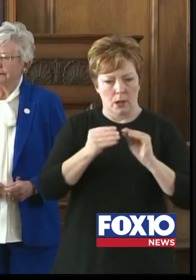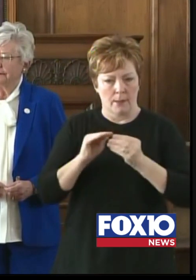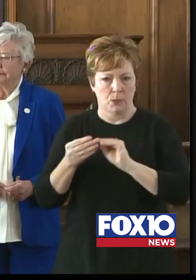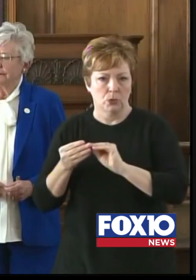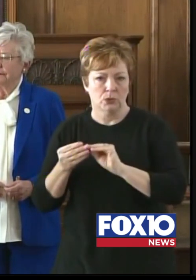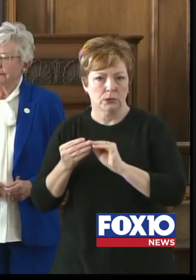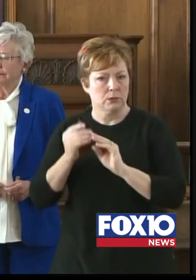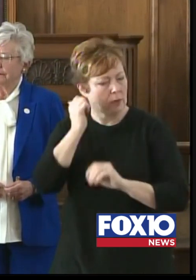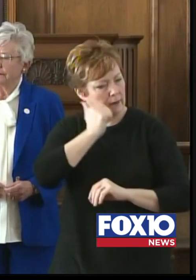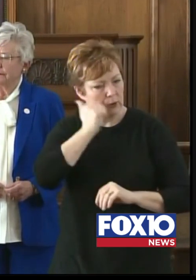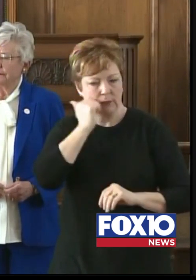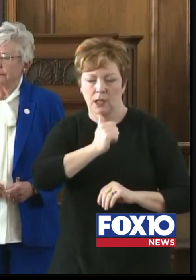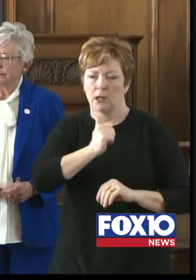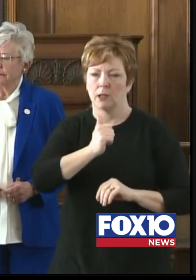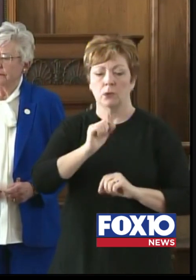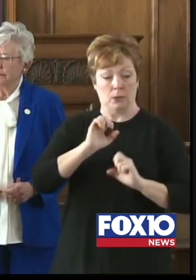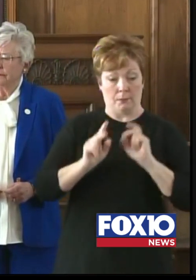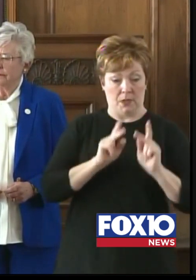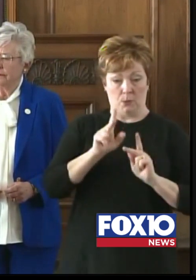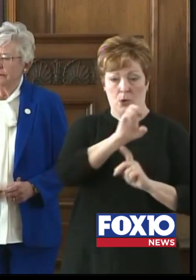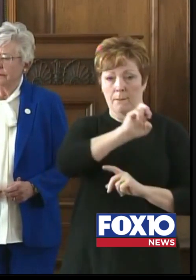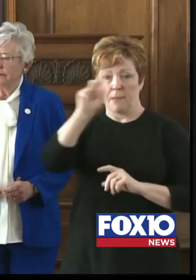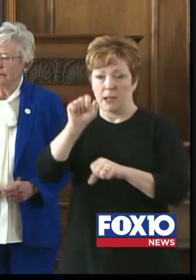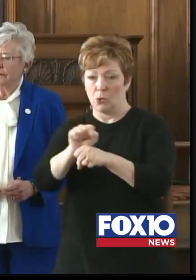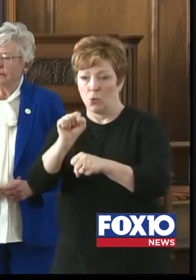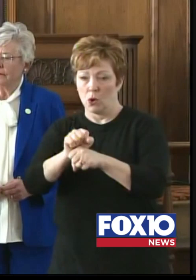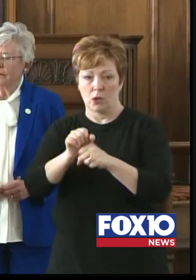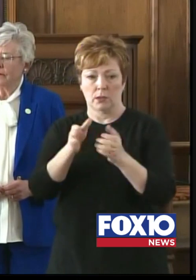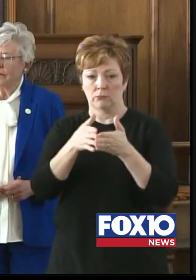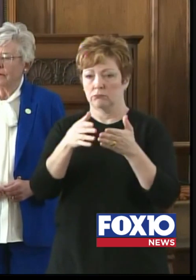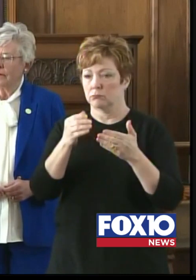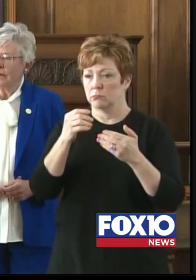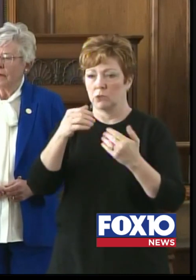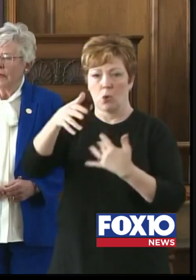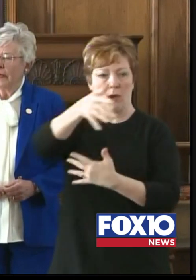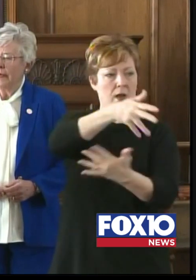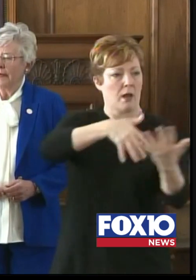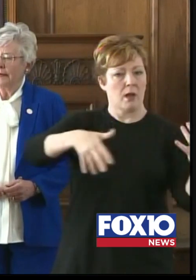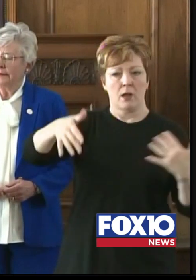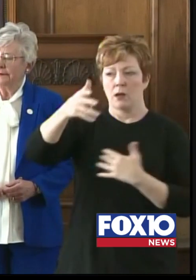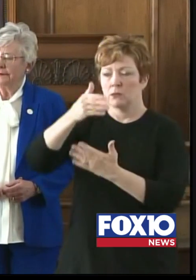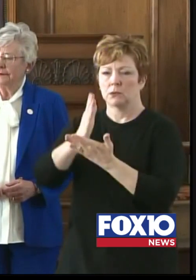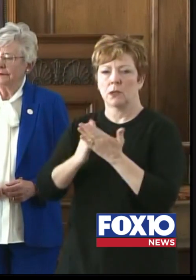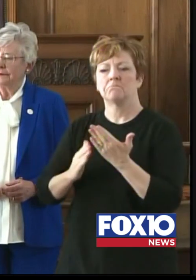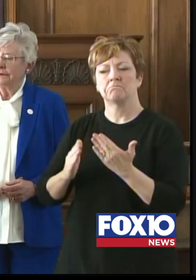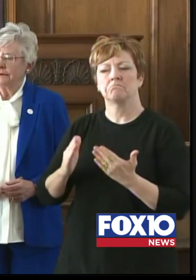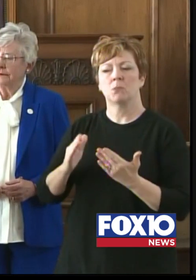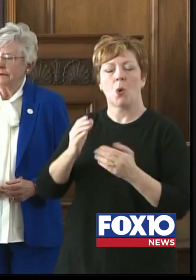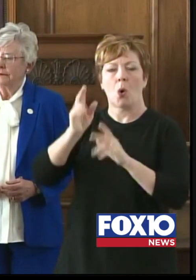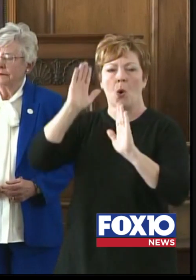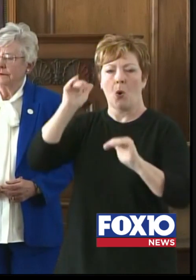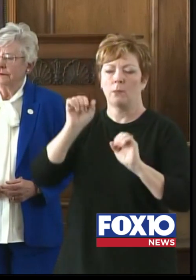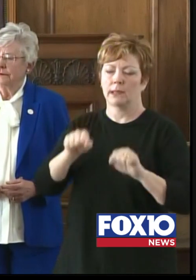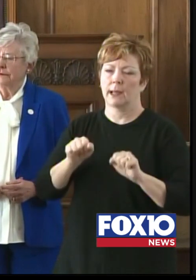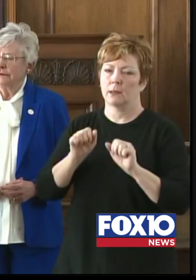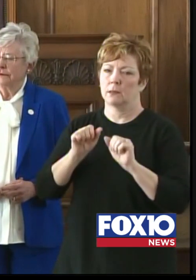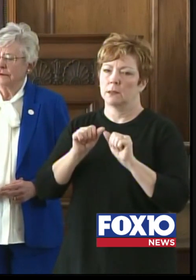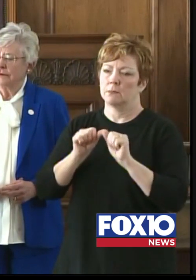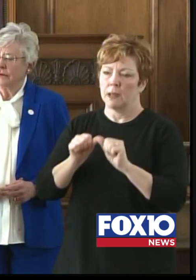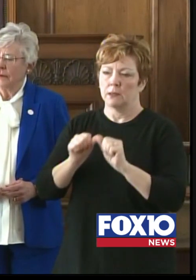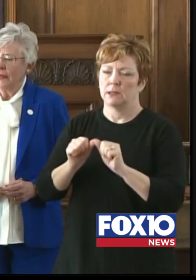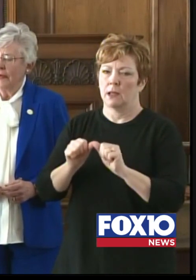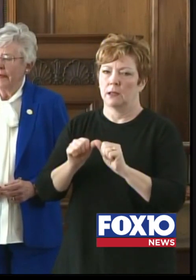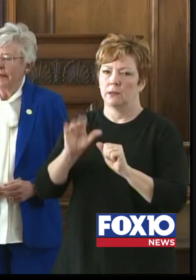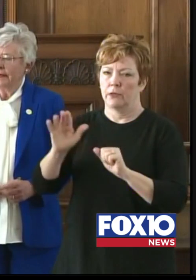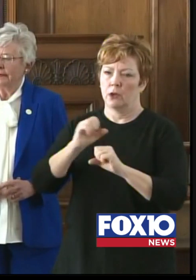we have. And as people get back to work and get back out in public again, we certainly hope they can maintain the things that they need to do